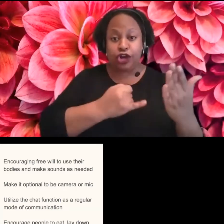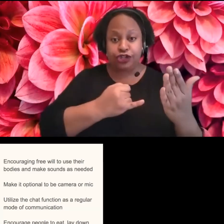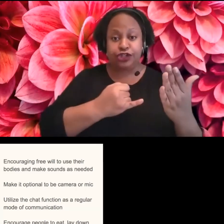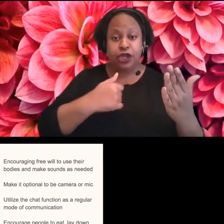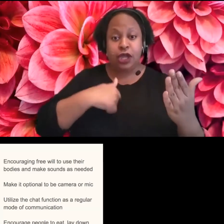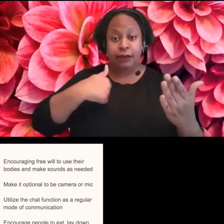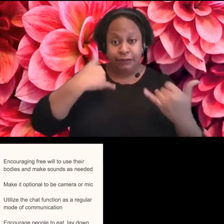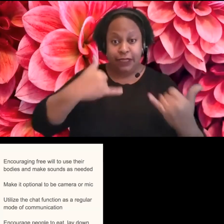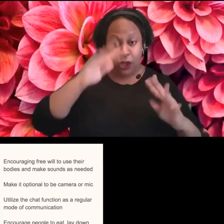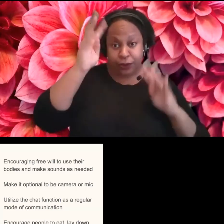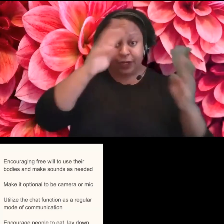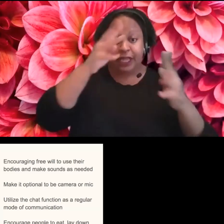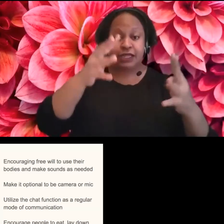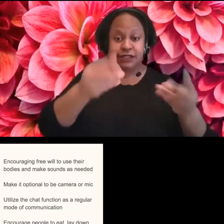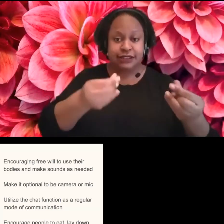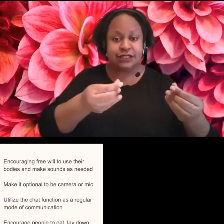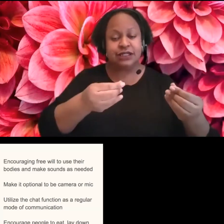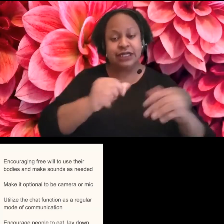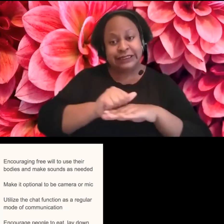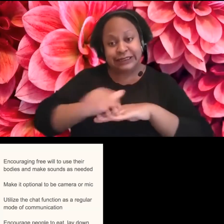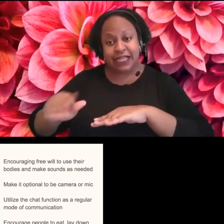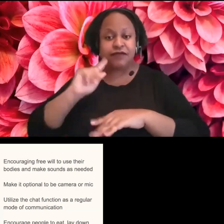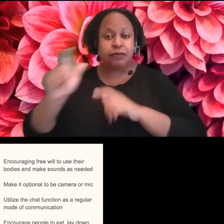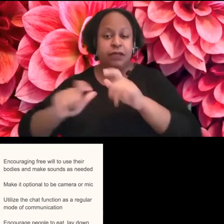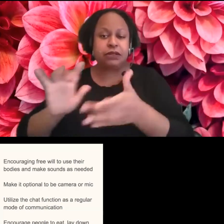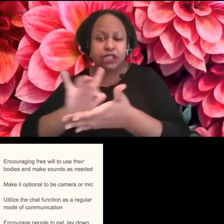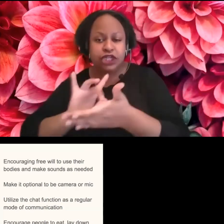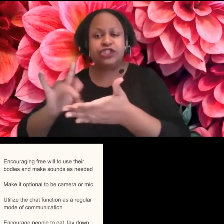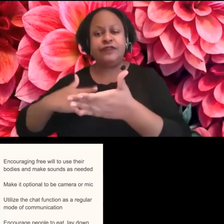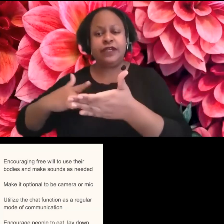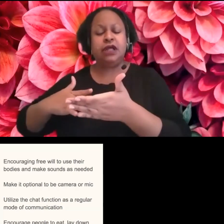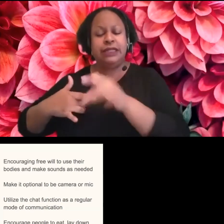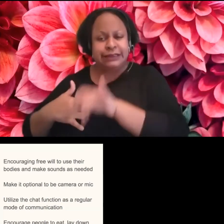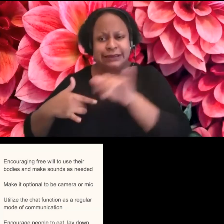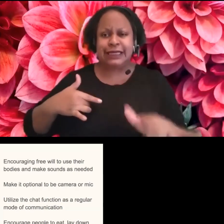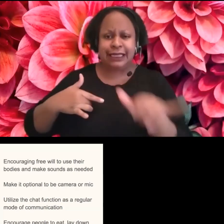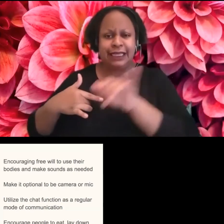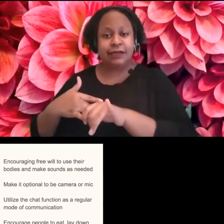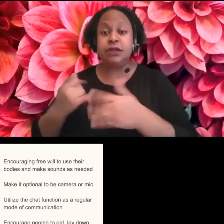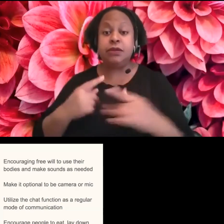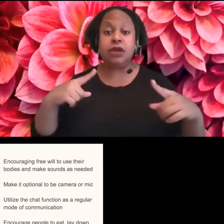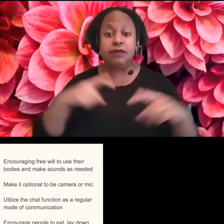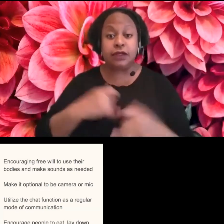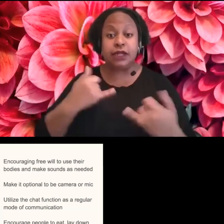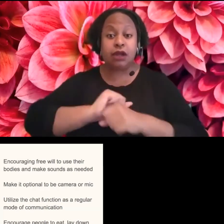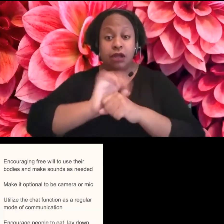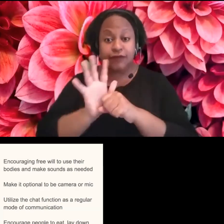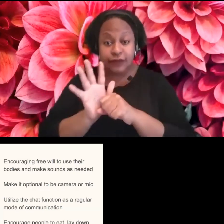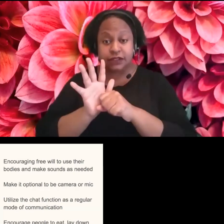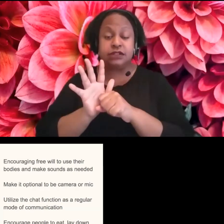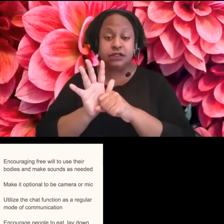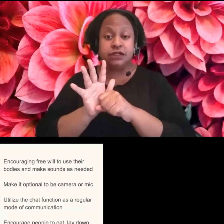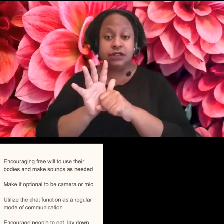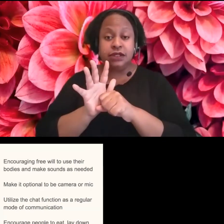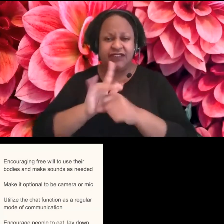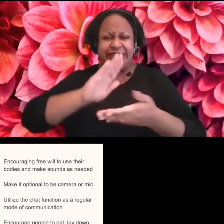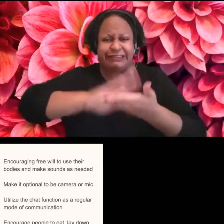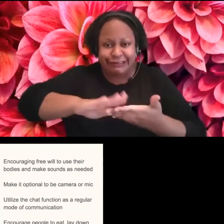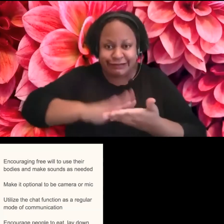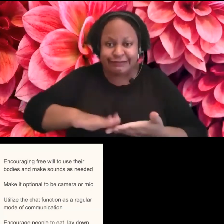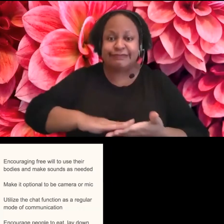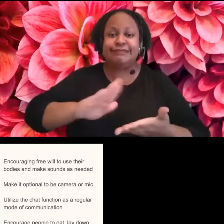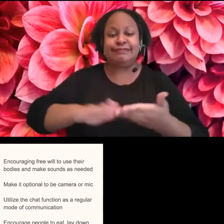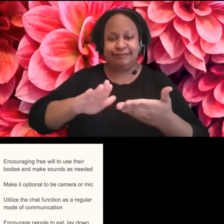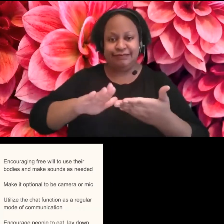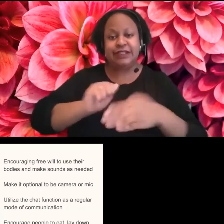person can then touch and feel. Of course, the complications of this is COVID. We, we should sanitize everything and make sure